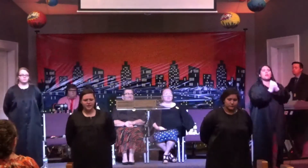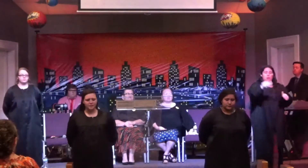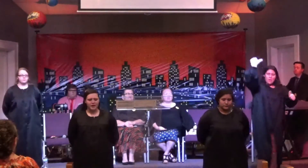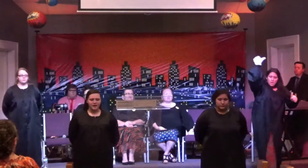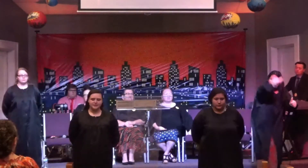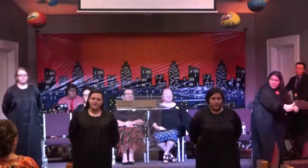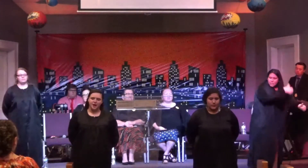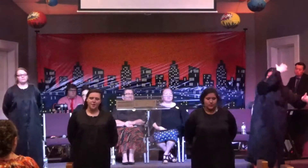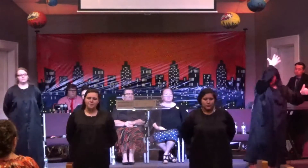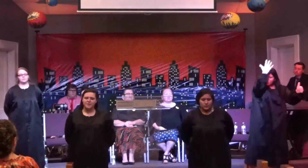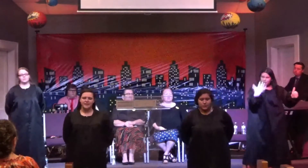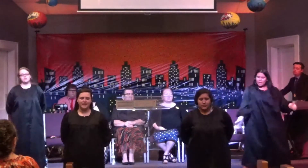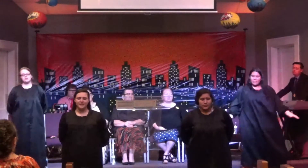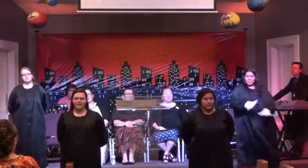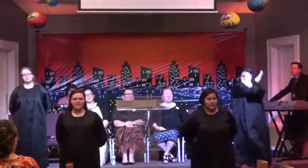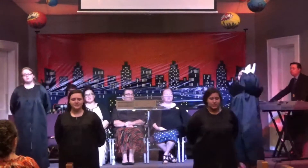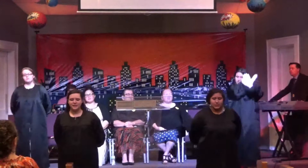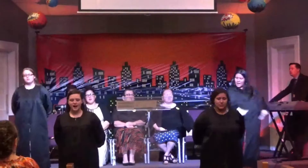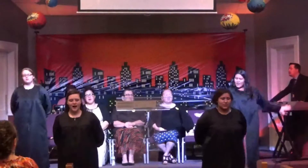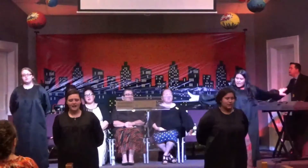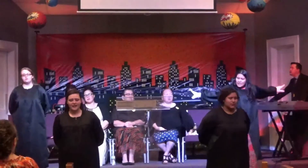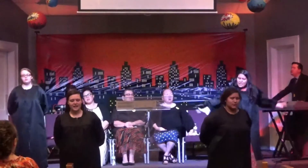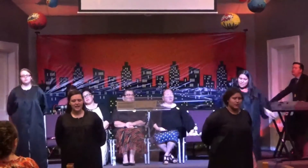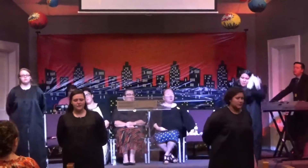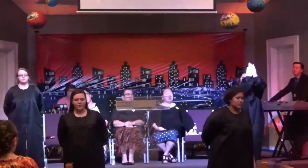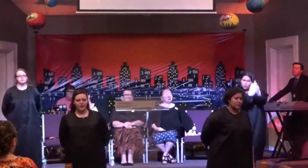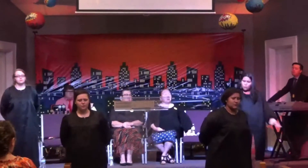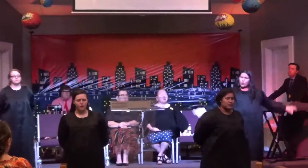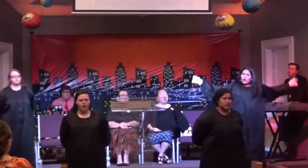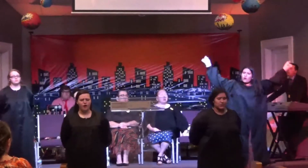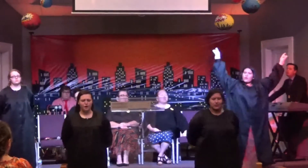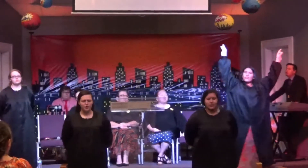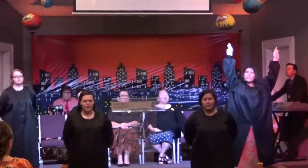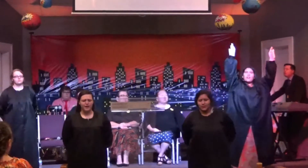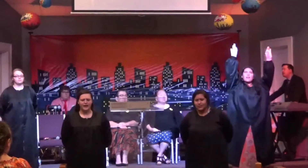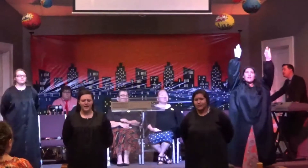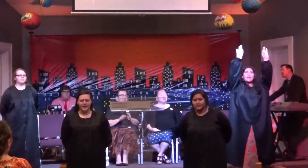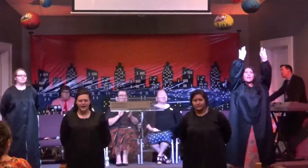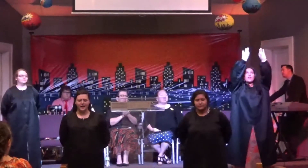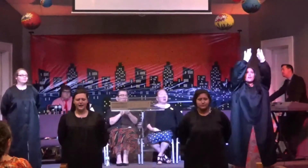Something that's not even worth it